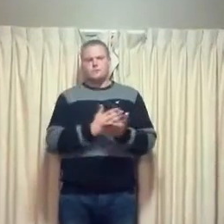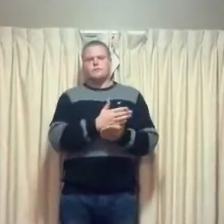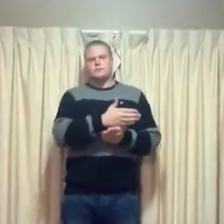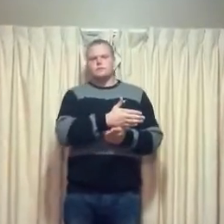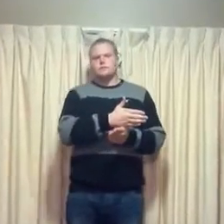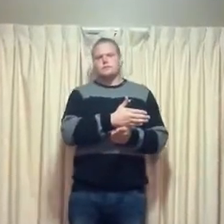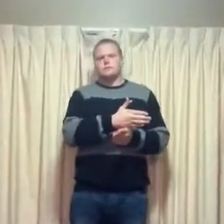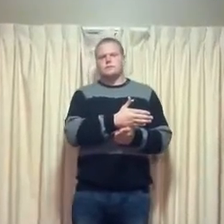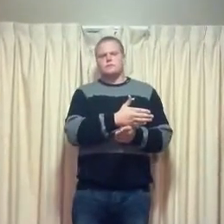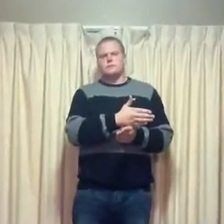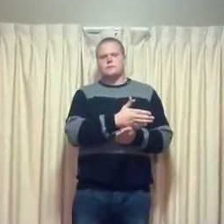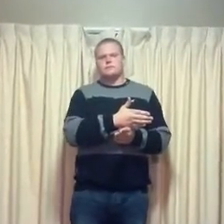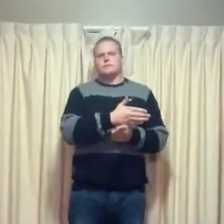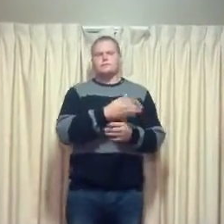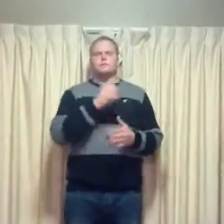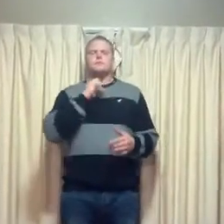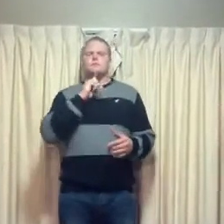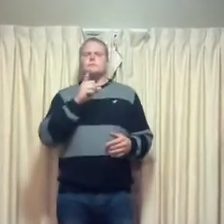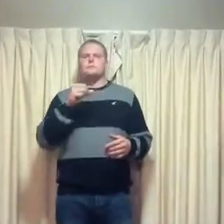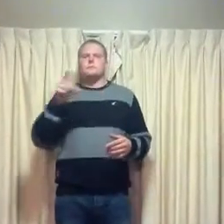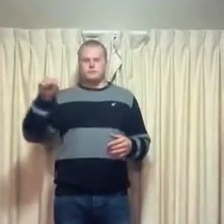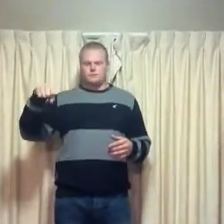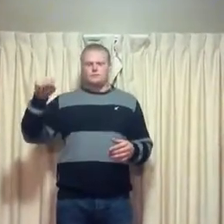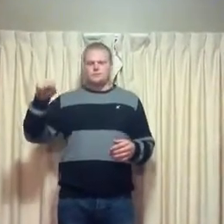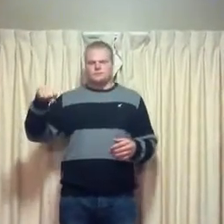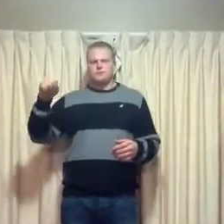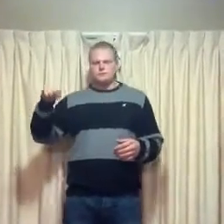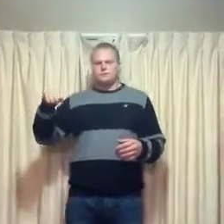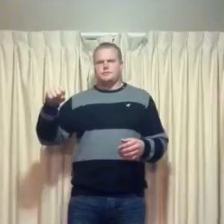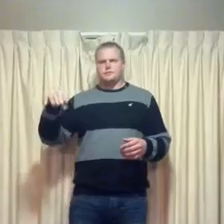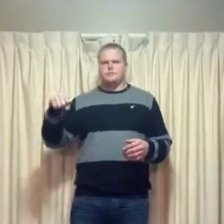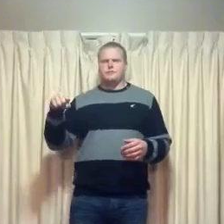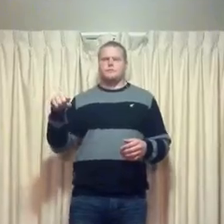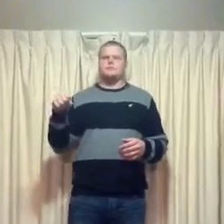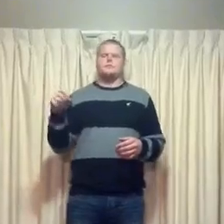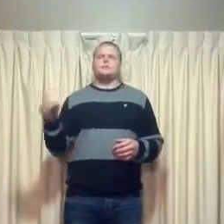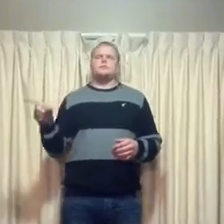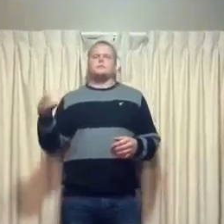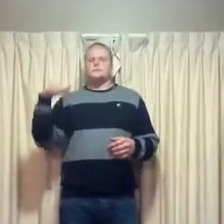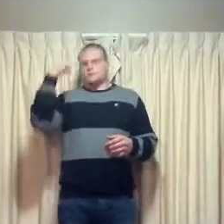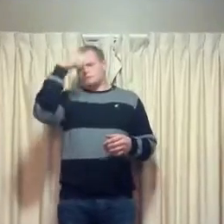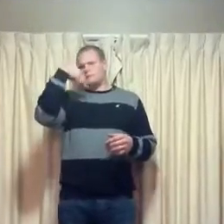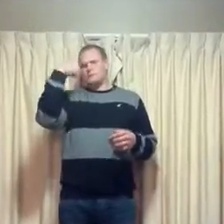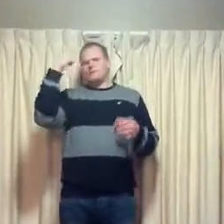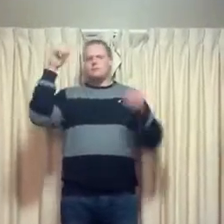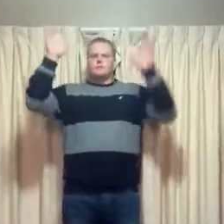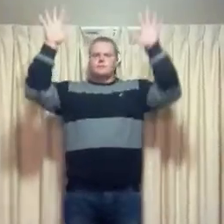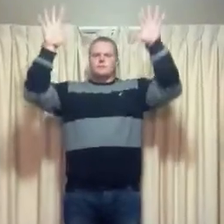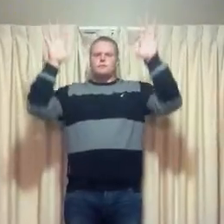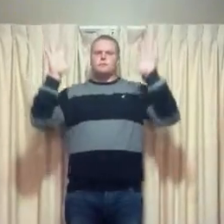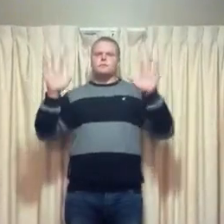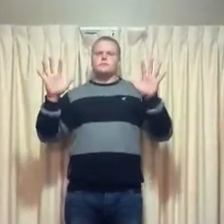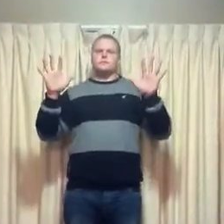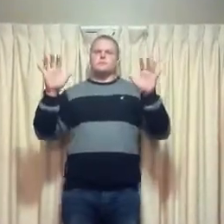And I'll say yes, you look wonderful tonight. And